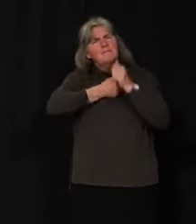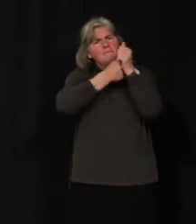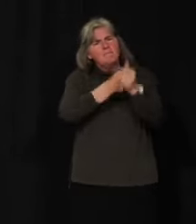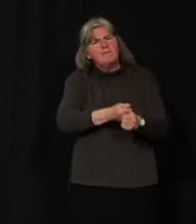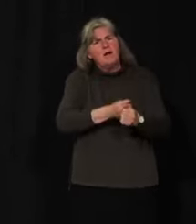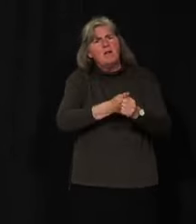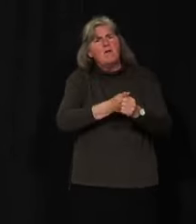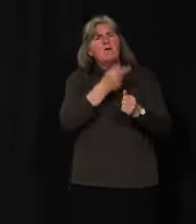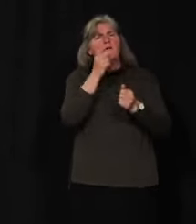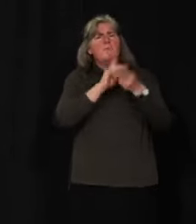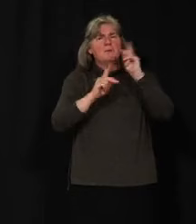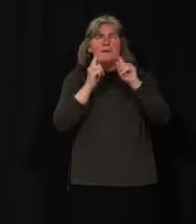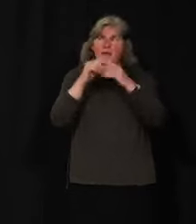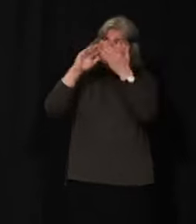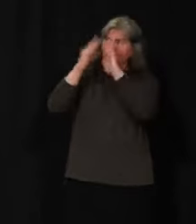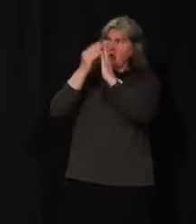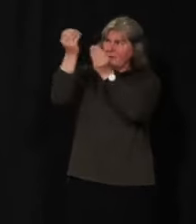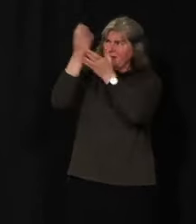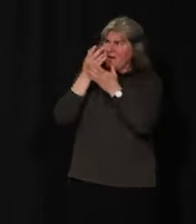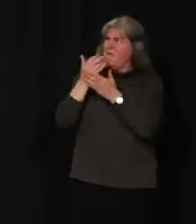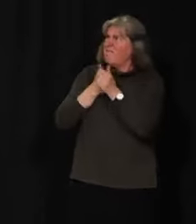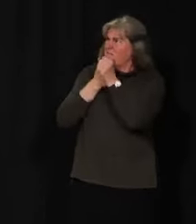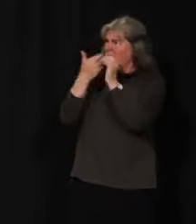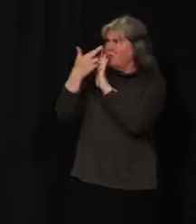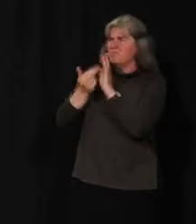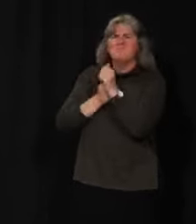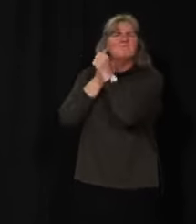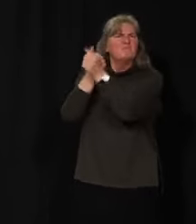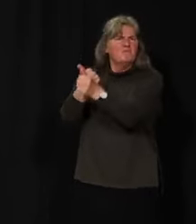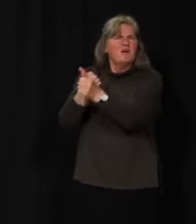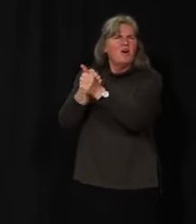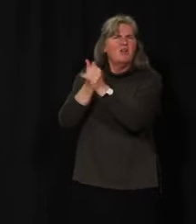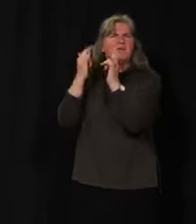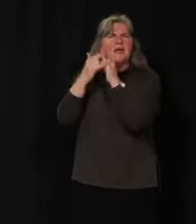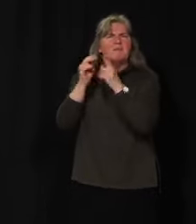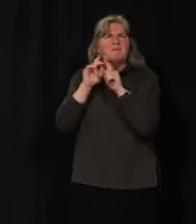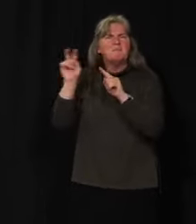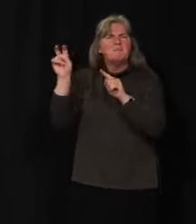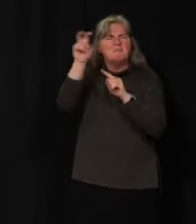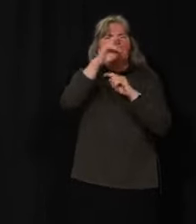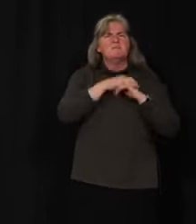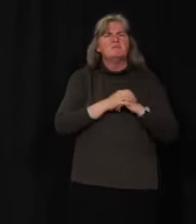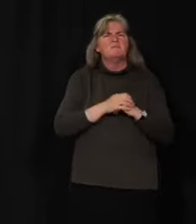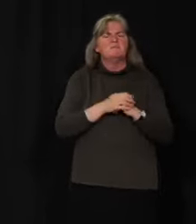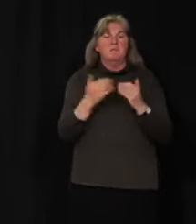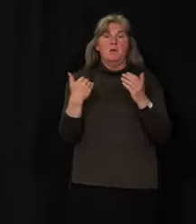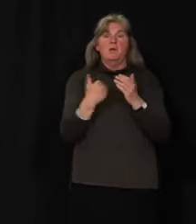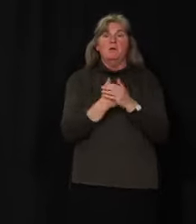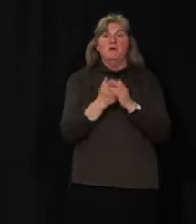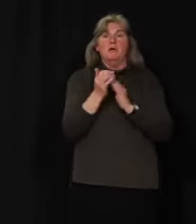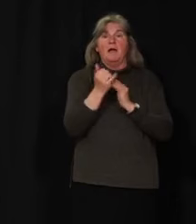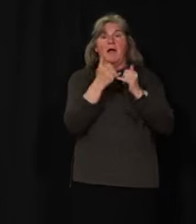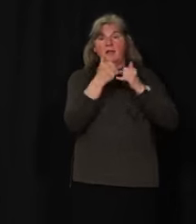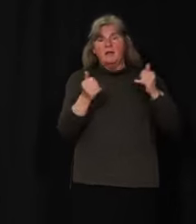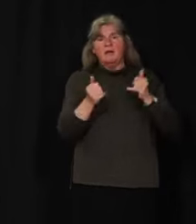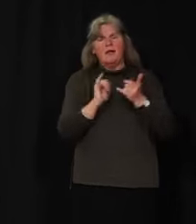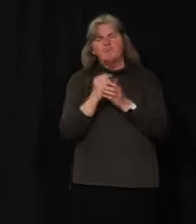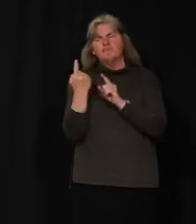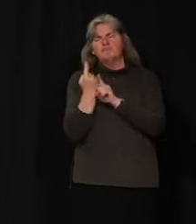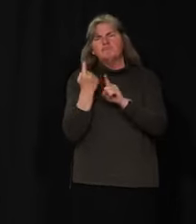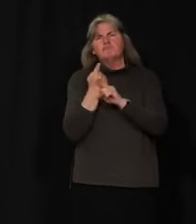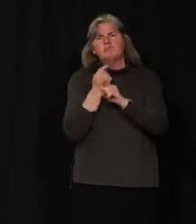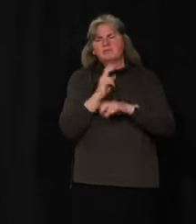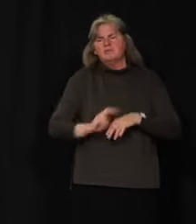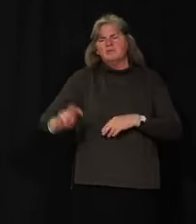issued by the communities, please. We have released our new guidelines for responsible travel within UConn,